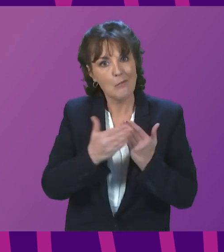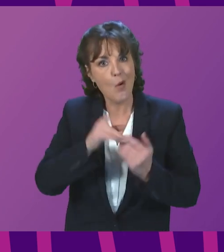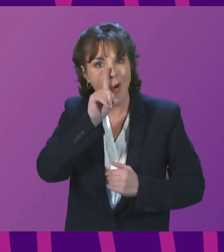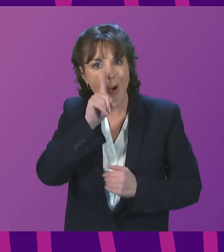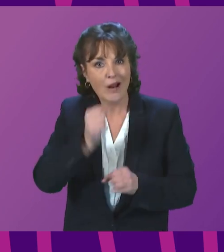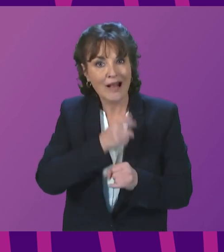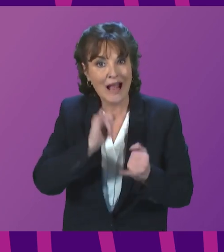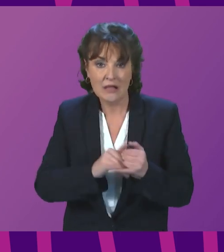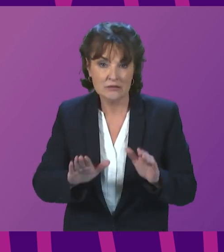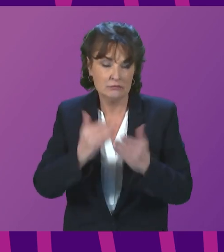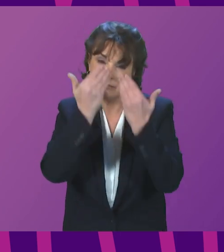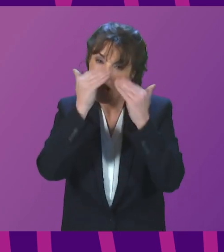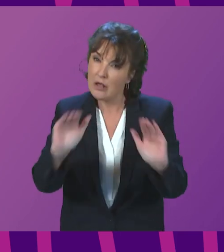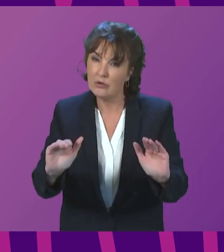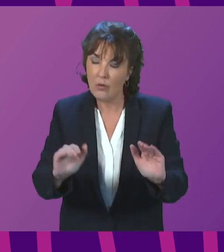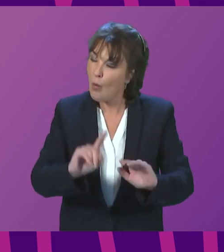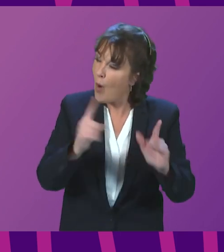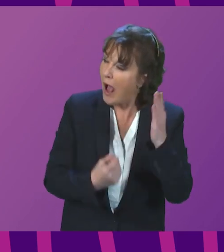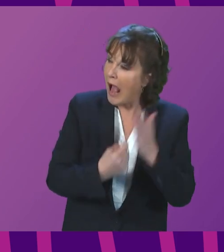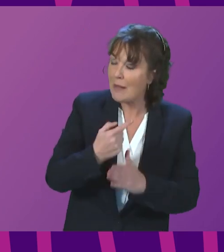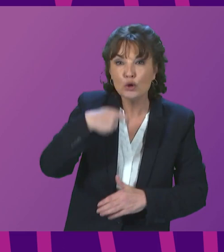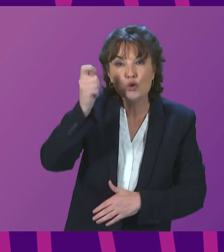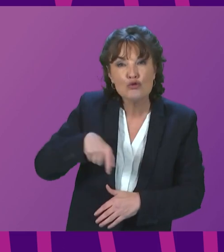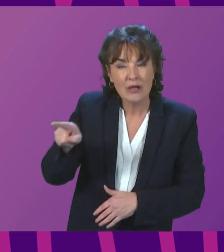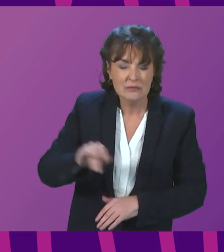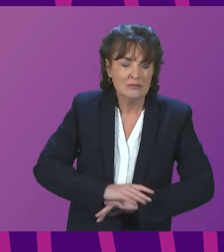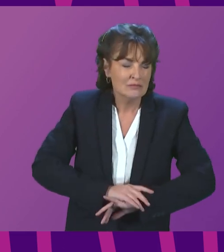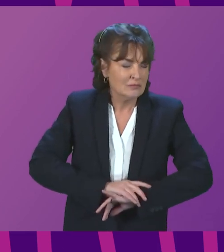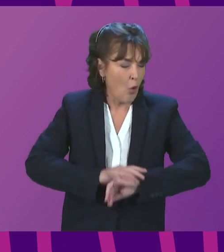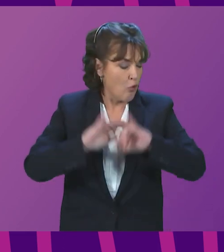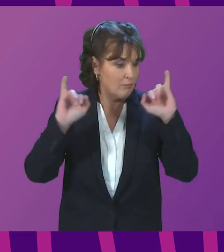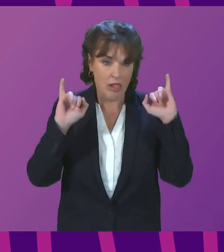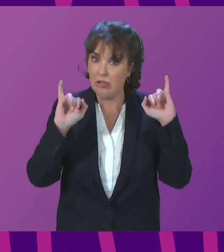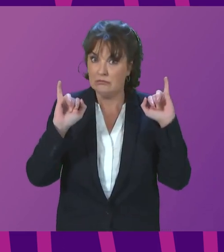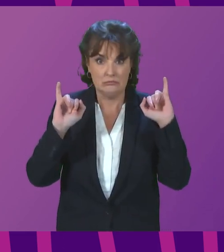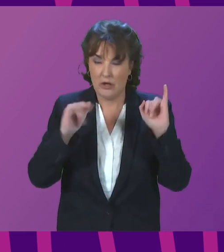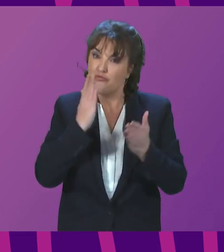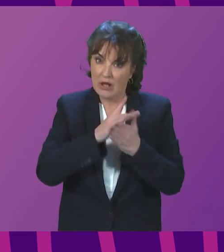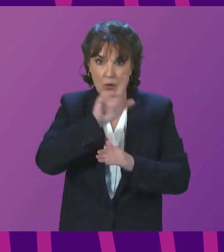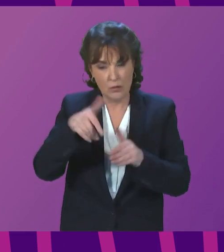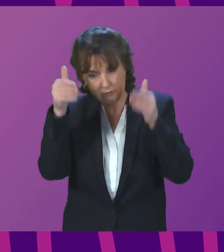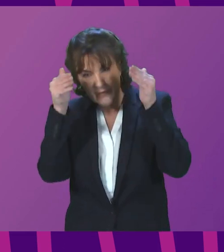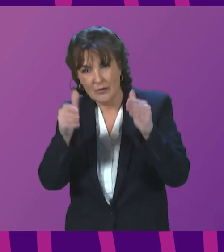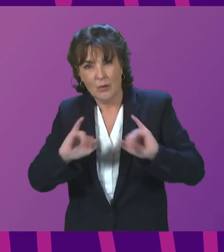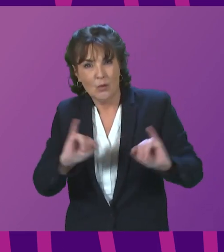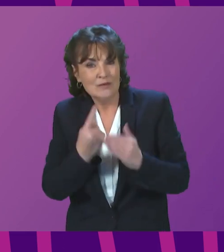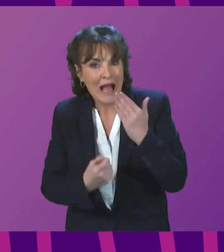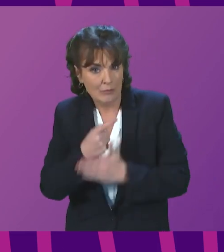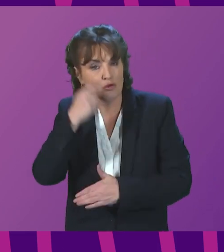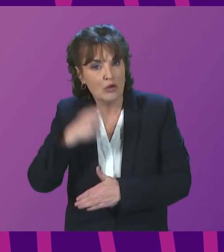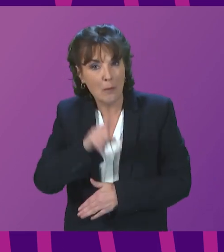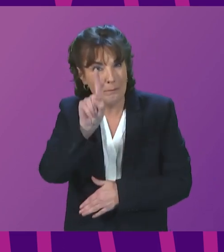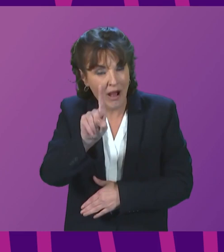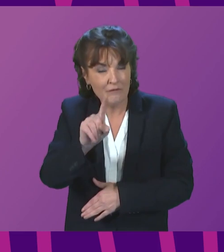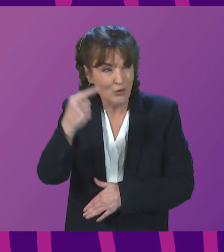that the horror in Ukraine, while of course it is taking all of our attention rightly at the moment, it means that the